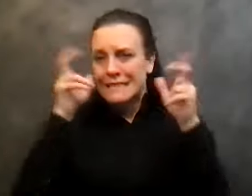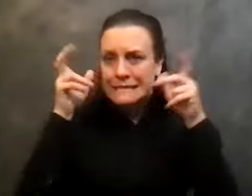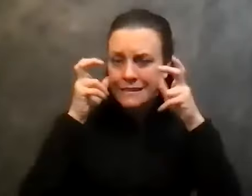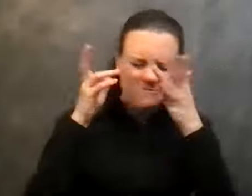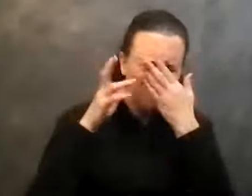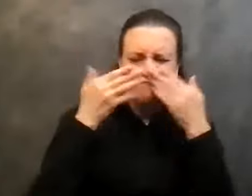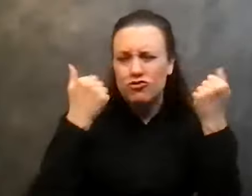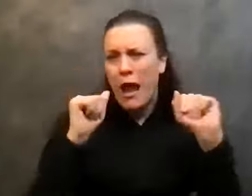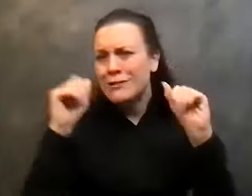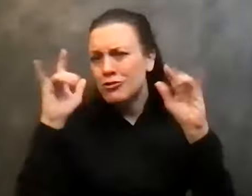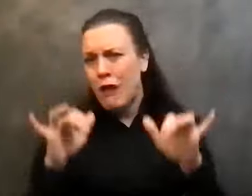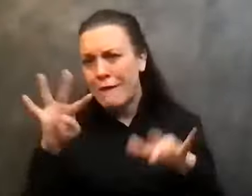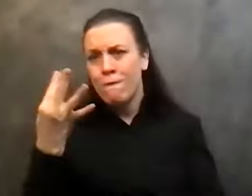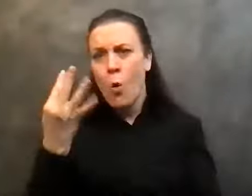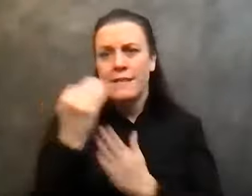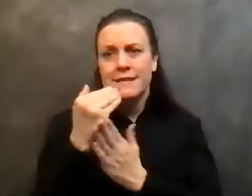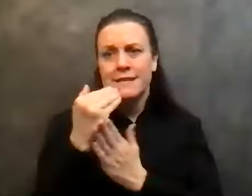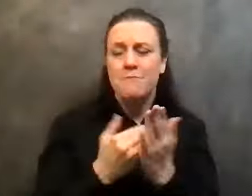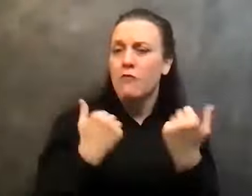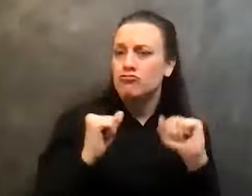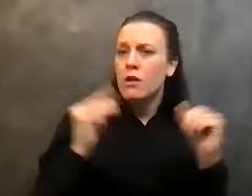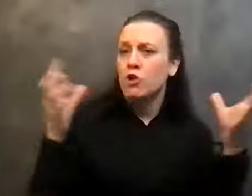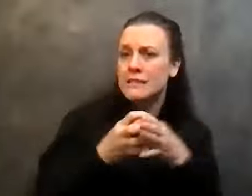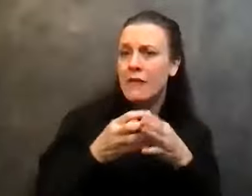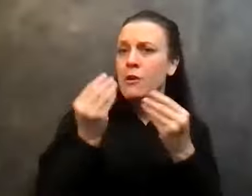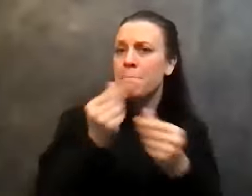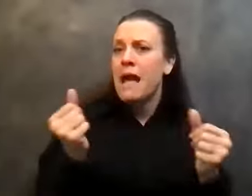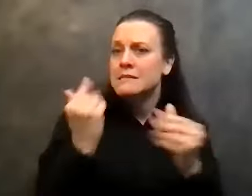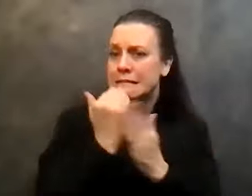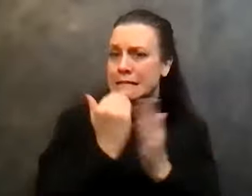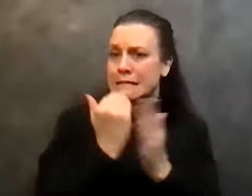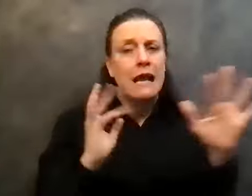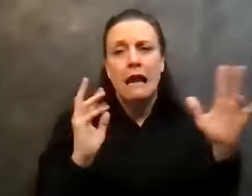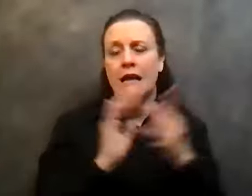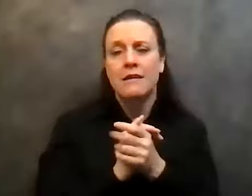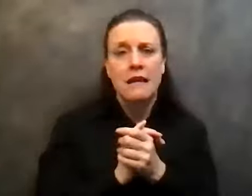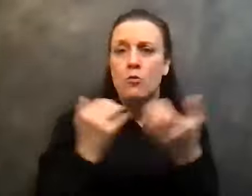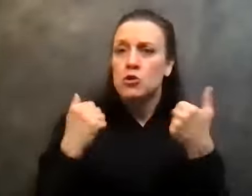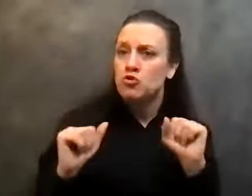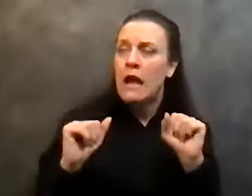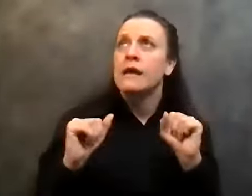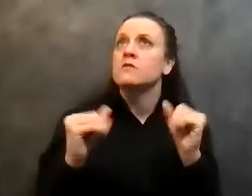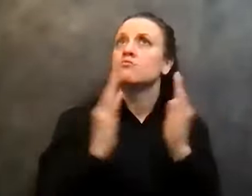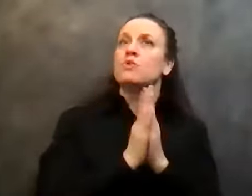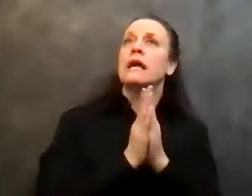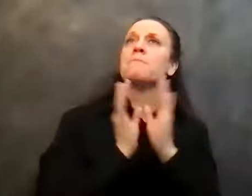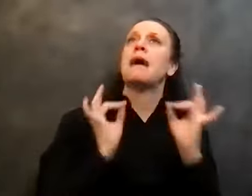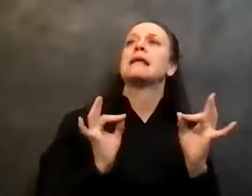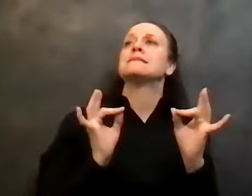trying to write out a four step, you know, putting together an amends list, you know, trying to pray and meditate in weird ways